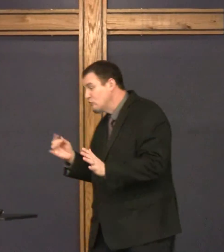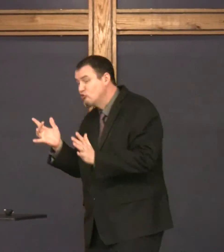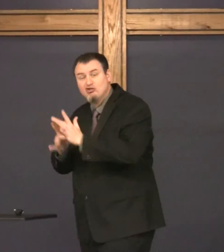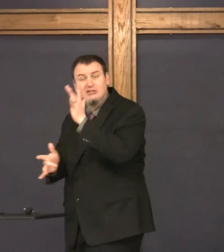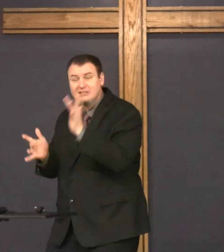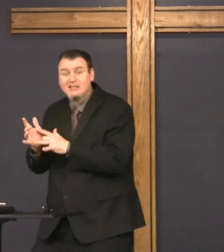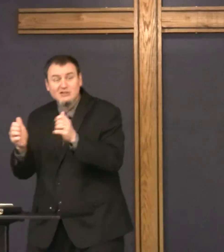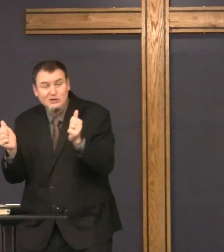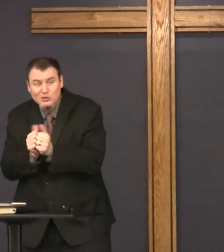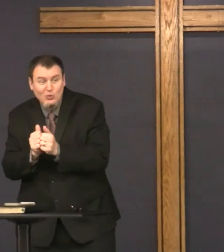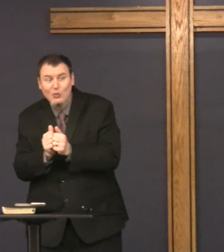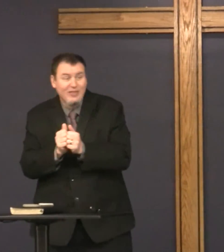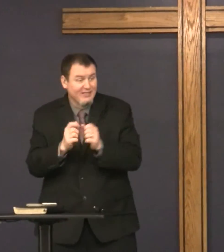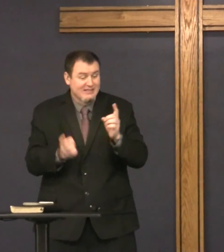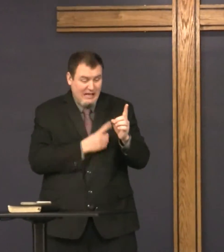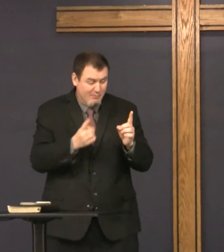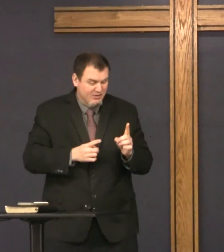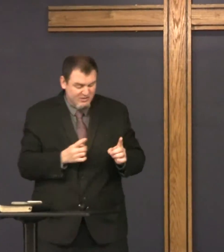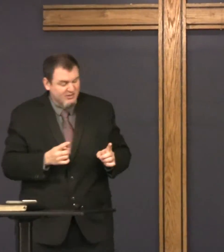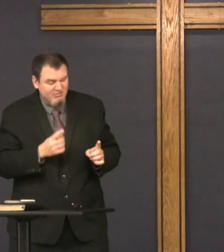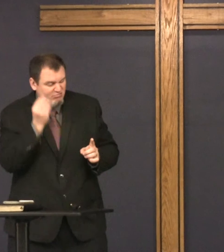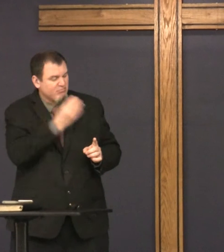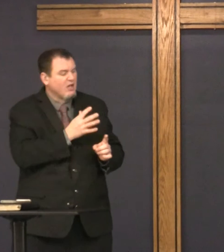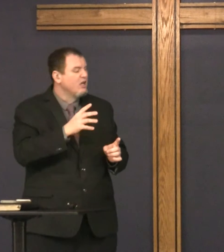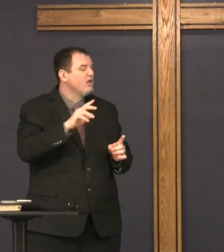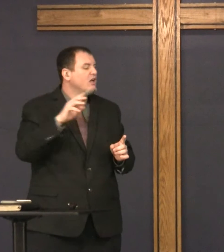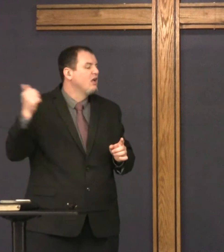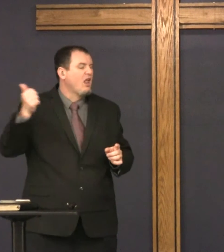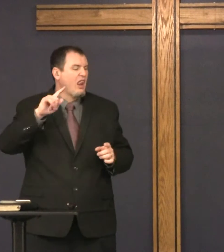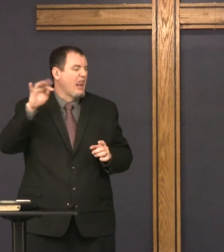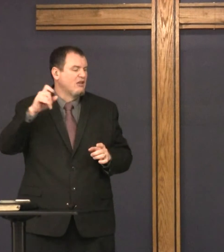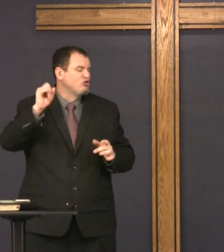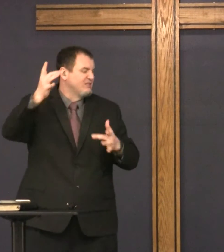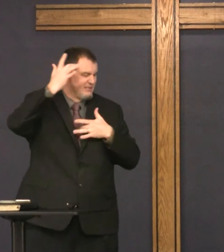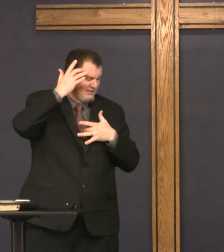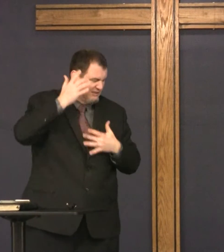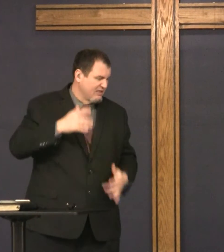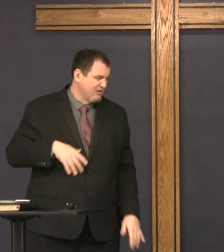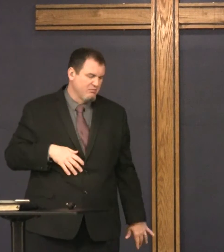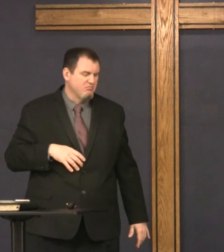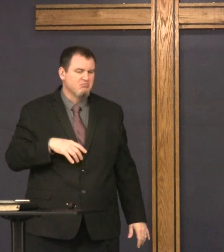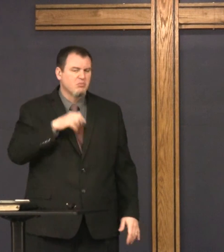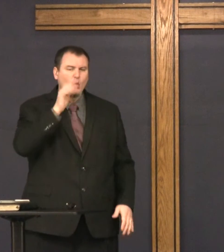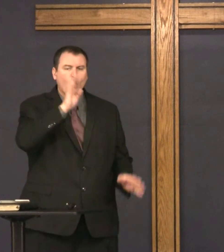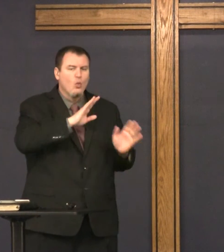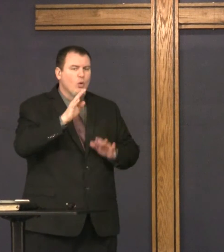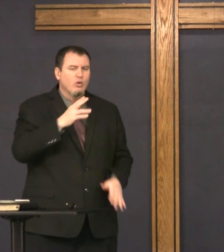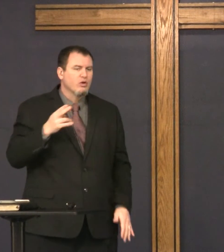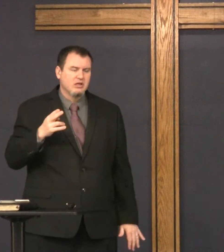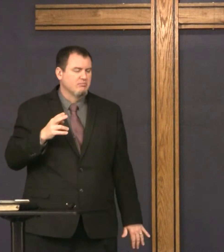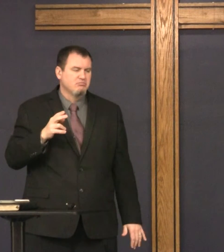Now, Jesus was with the disciples. They said, Lazarus is sleeping.